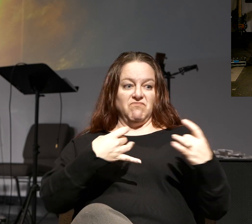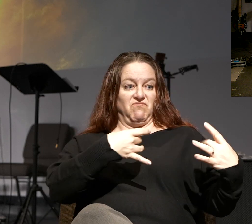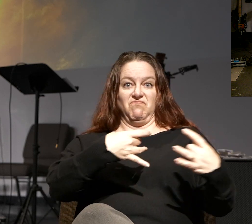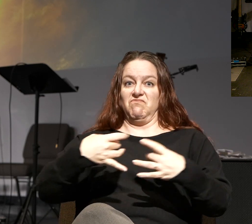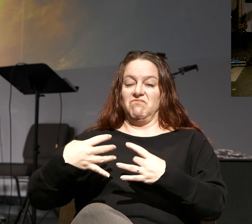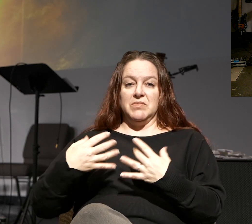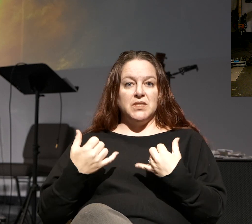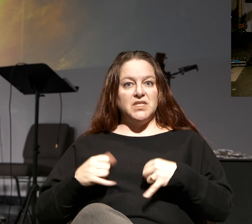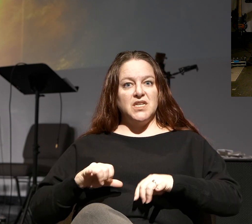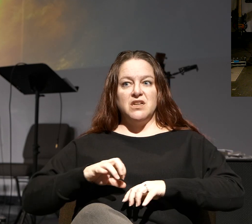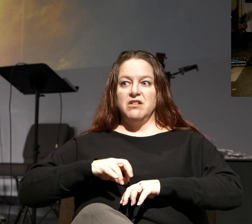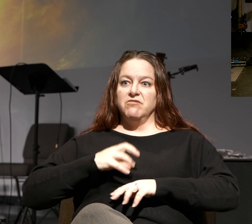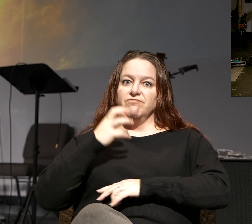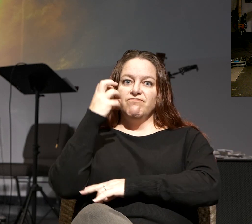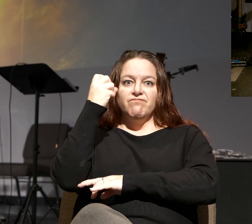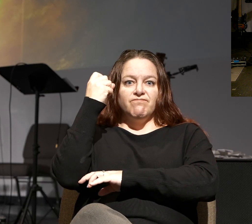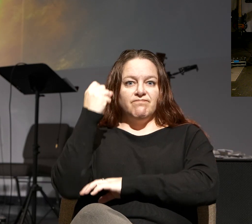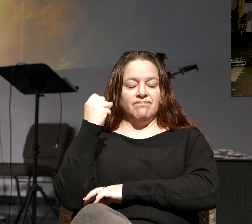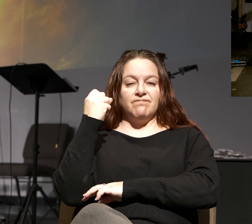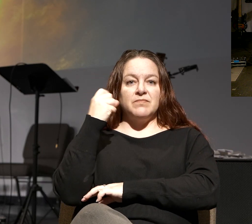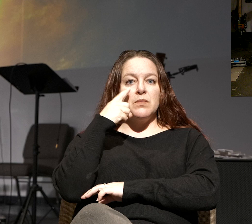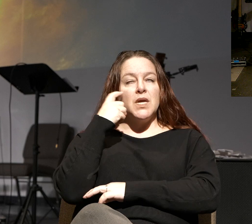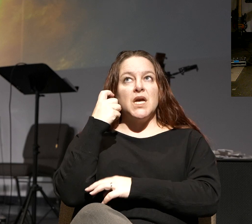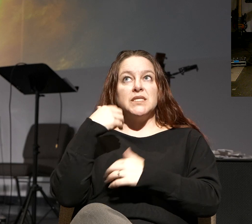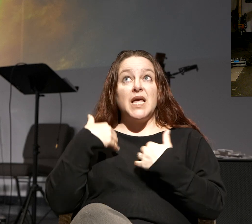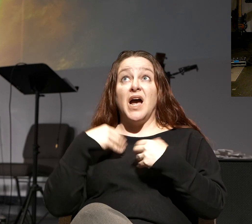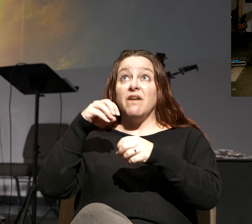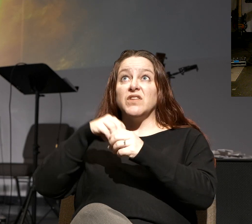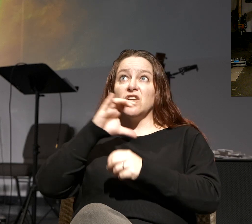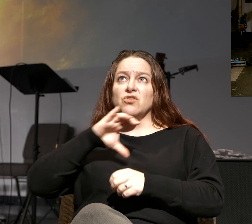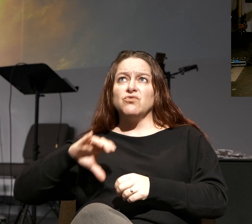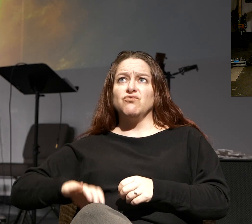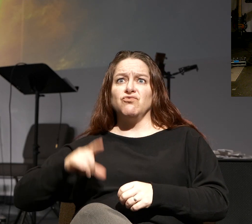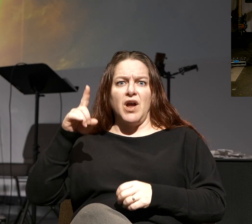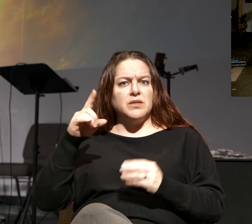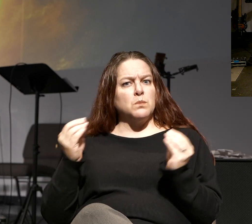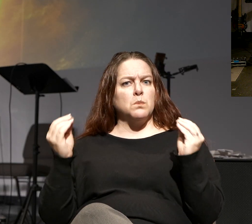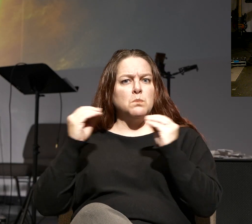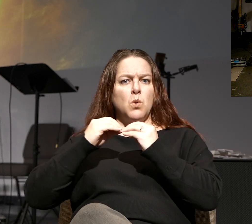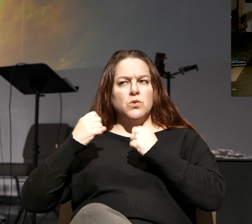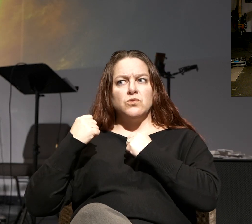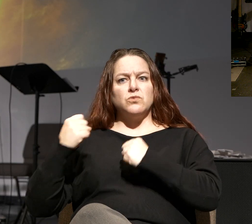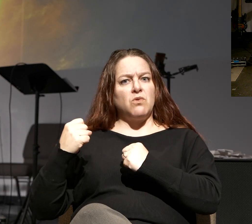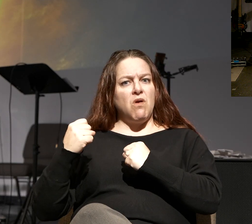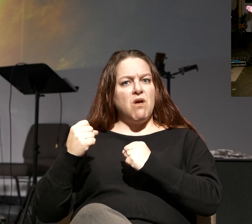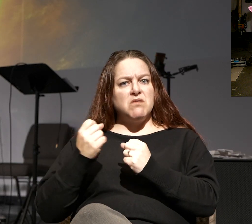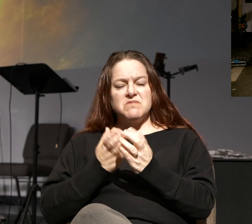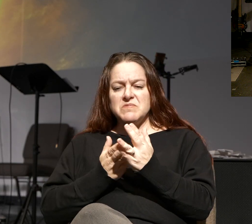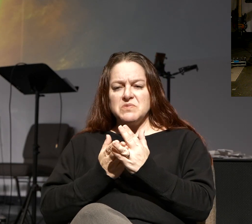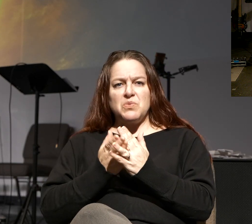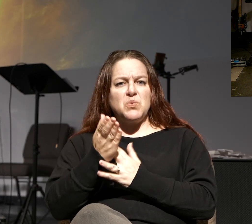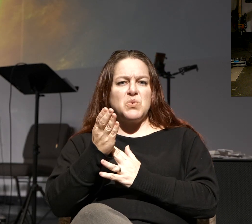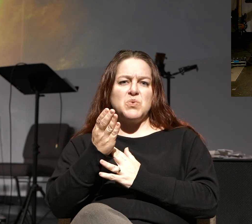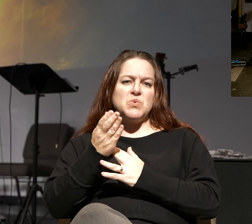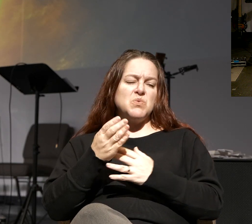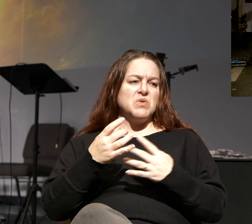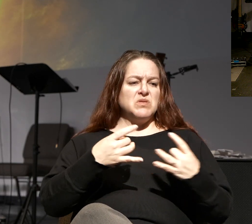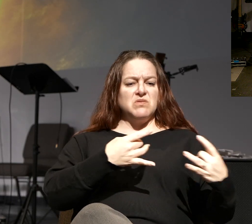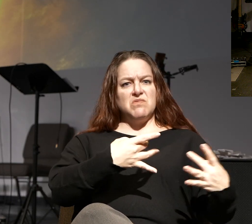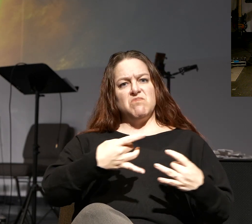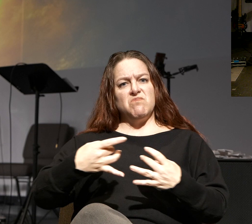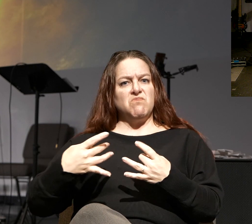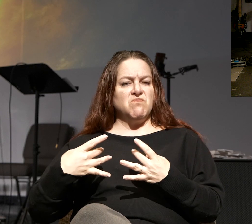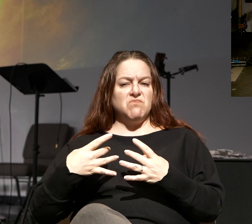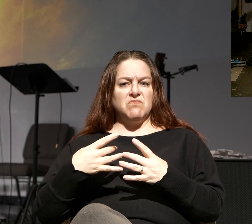yet they're standing strong because what they have in Christ is strong enough to endure the worst kind of hostility